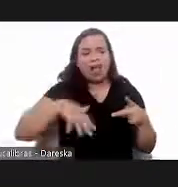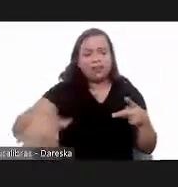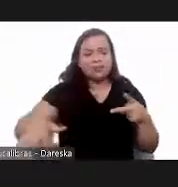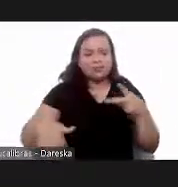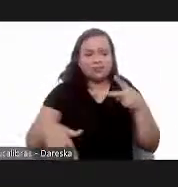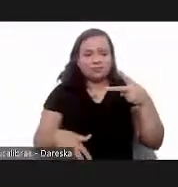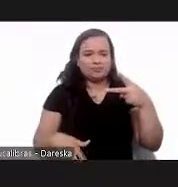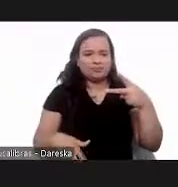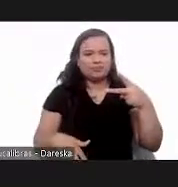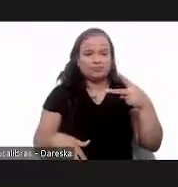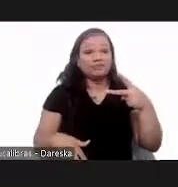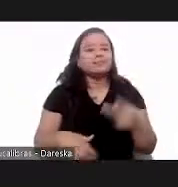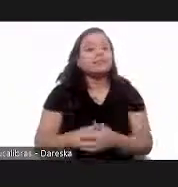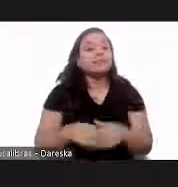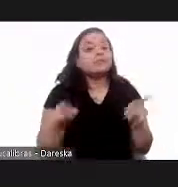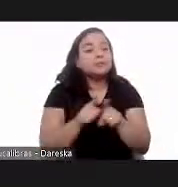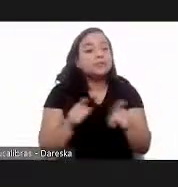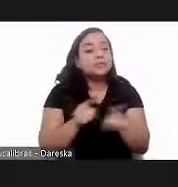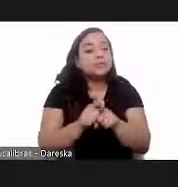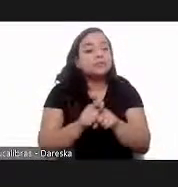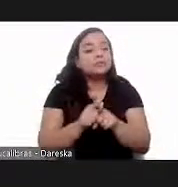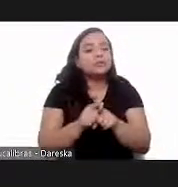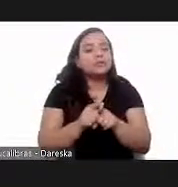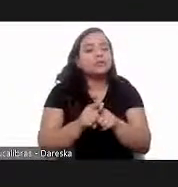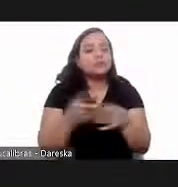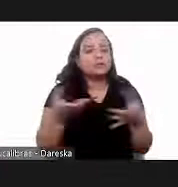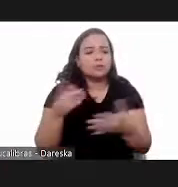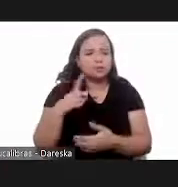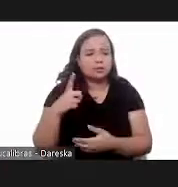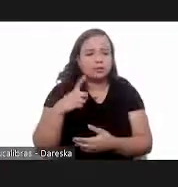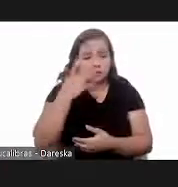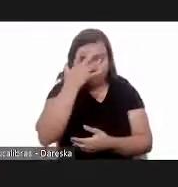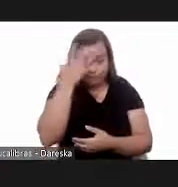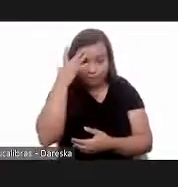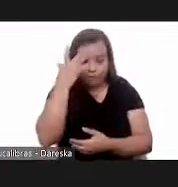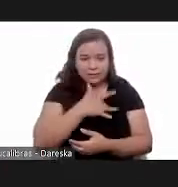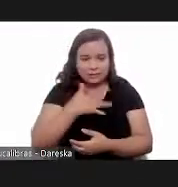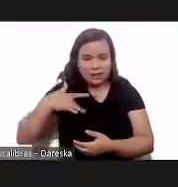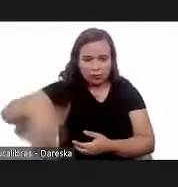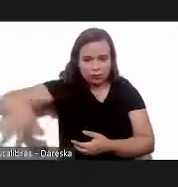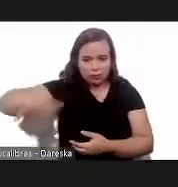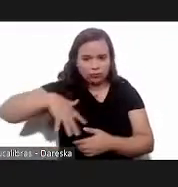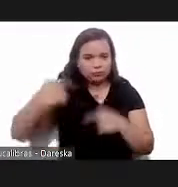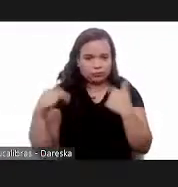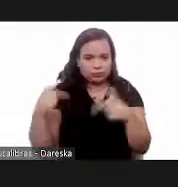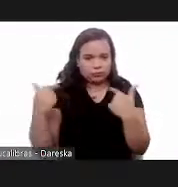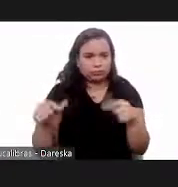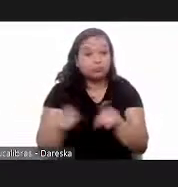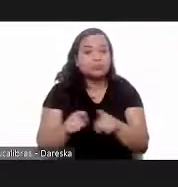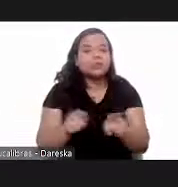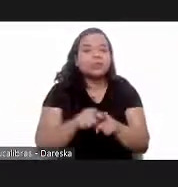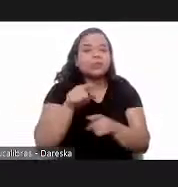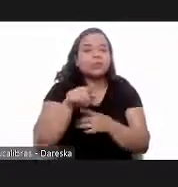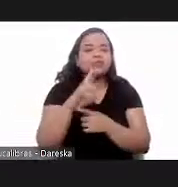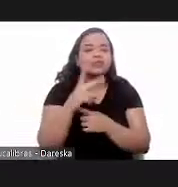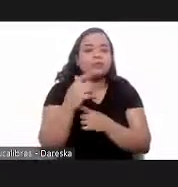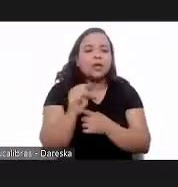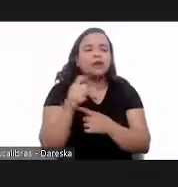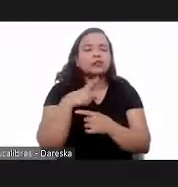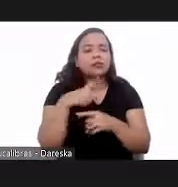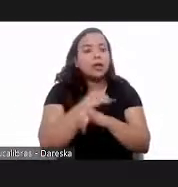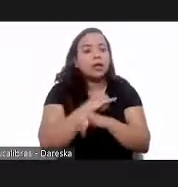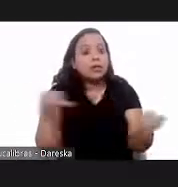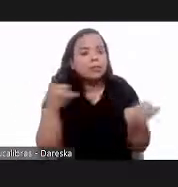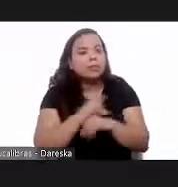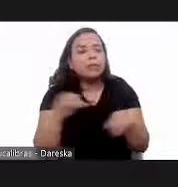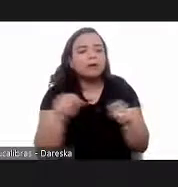were little girls one of them is sonia who is now a healthcare promoter a community health worker i found that i had chagas during